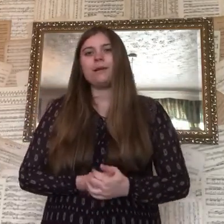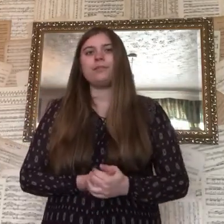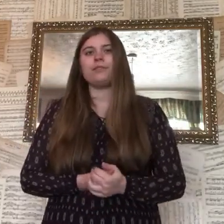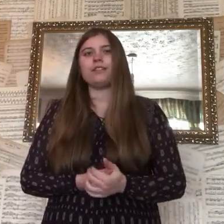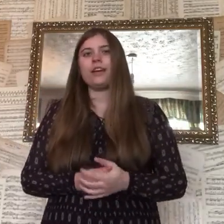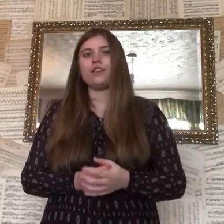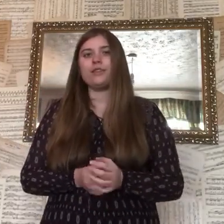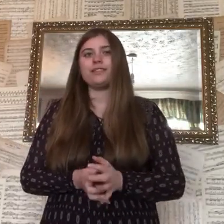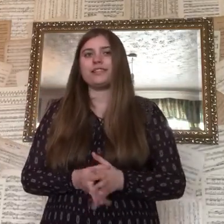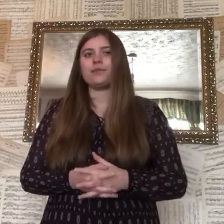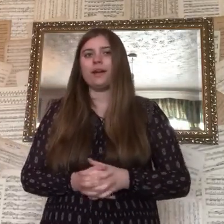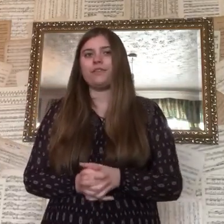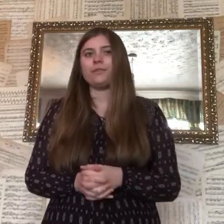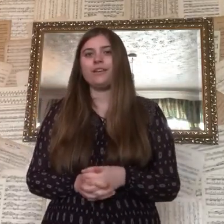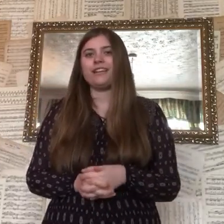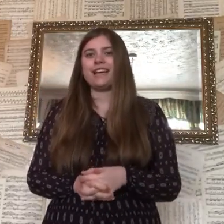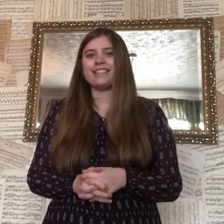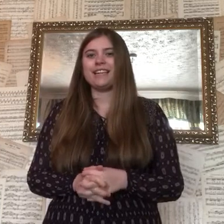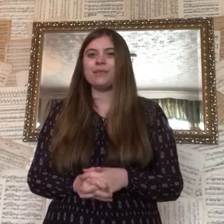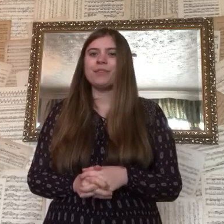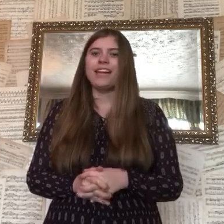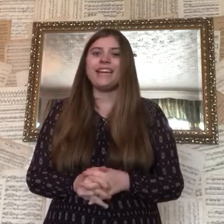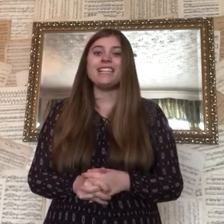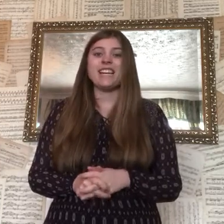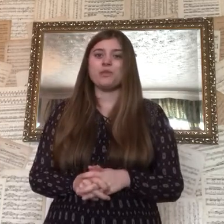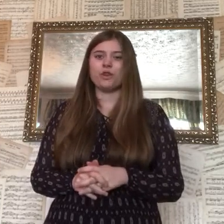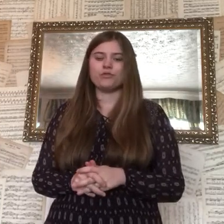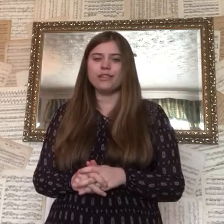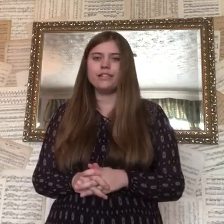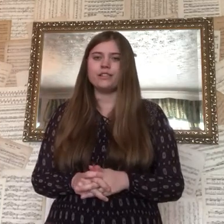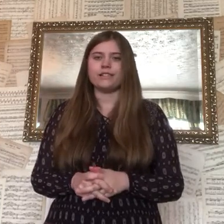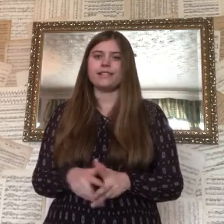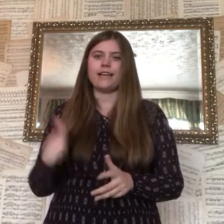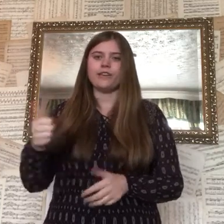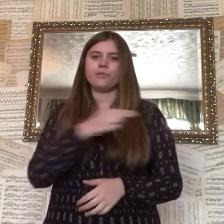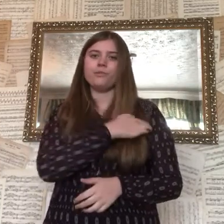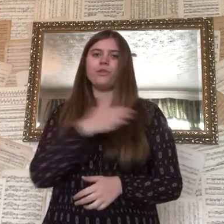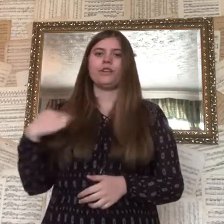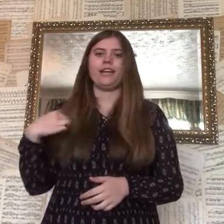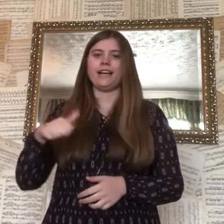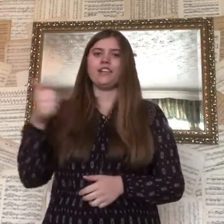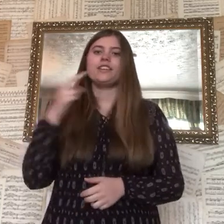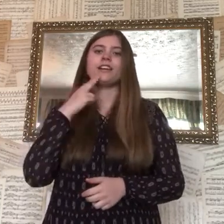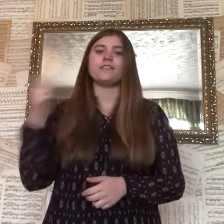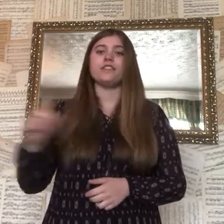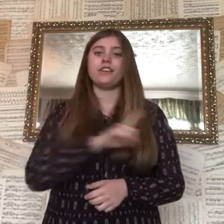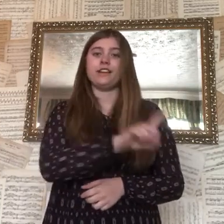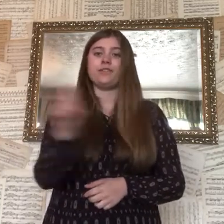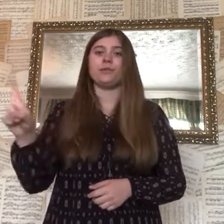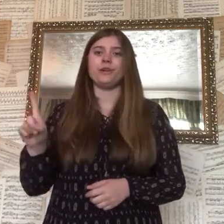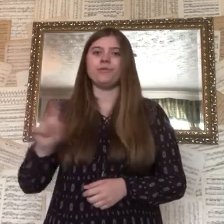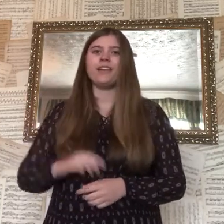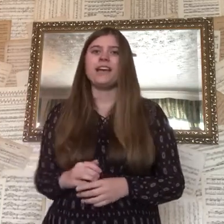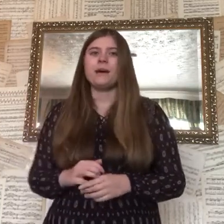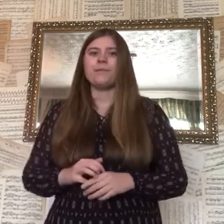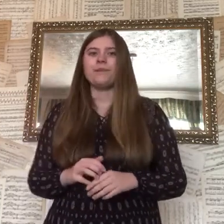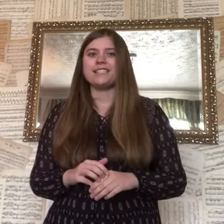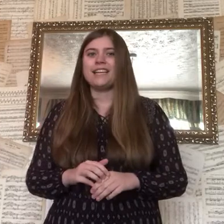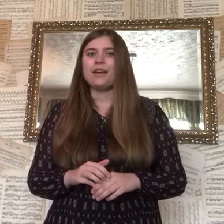people use this as a way of communicating. In Jays we are really good at saying good morning and good afternoon everyone but today